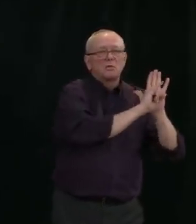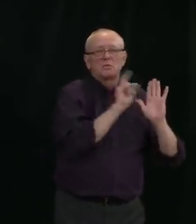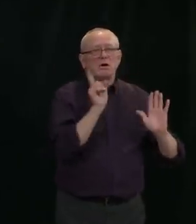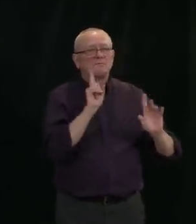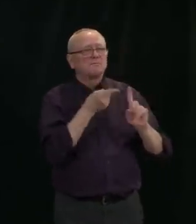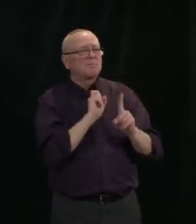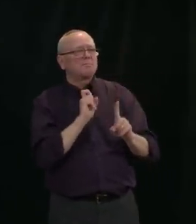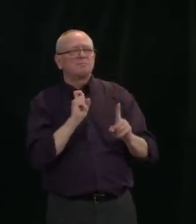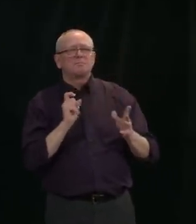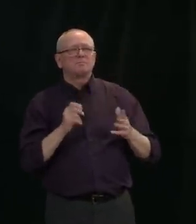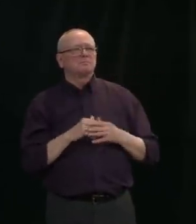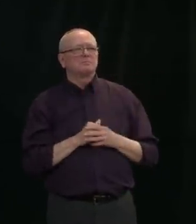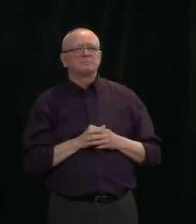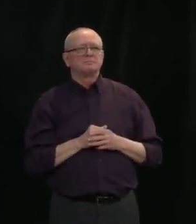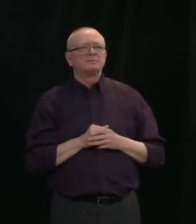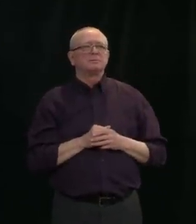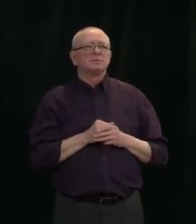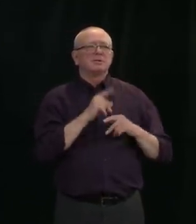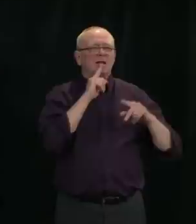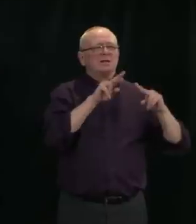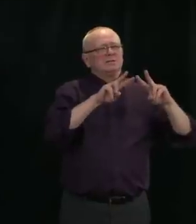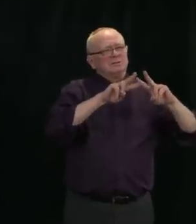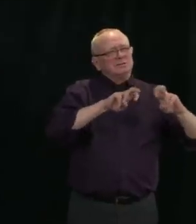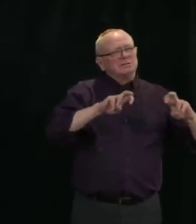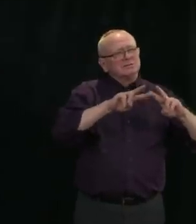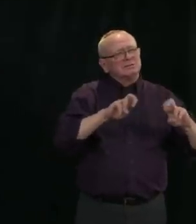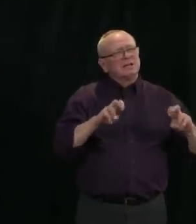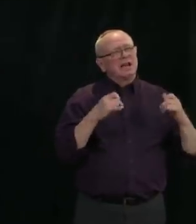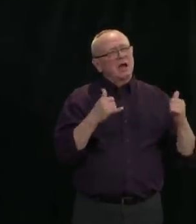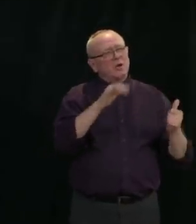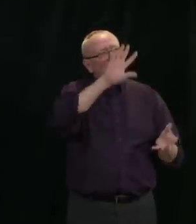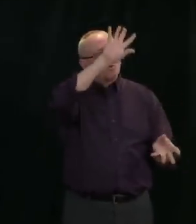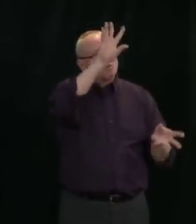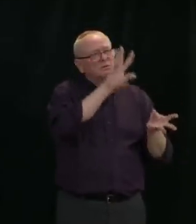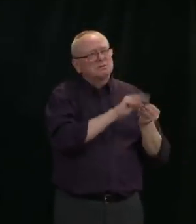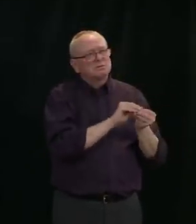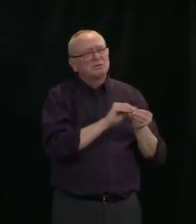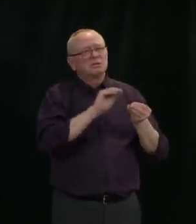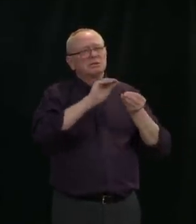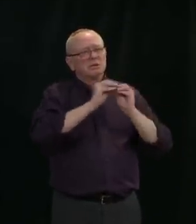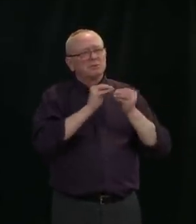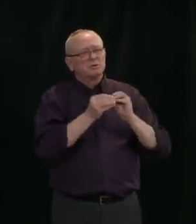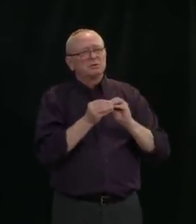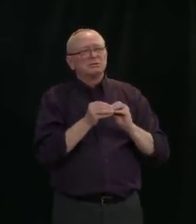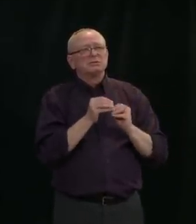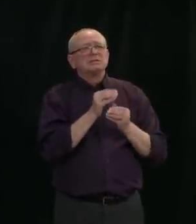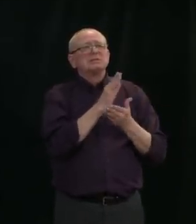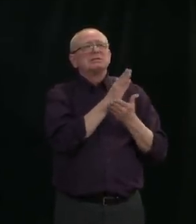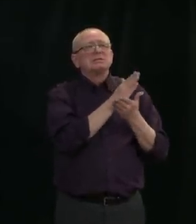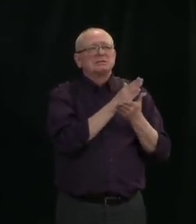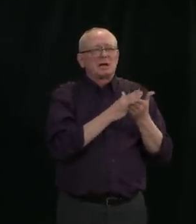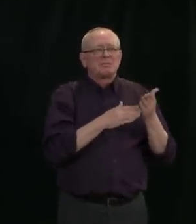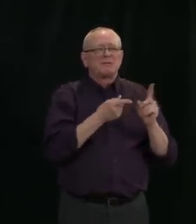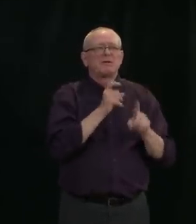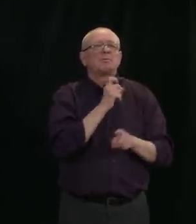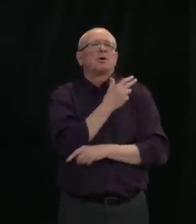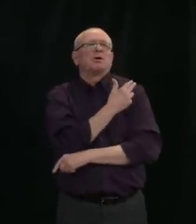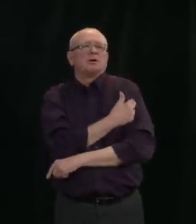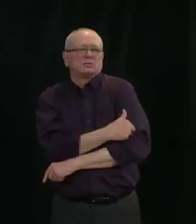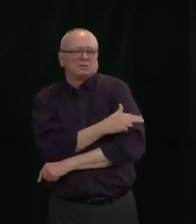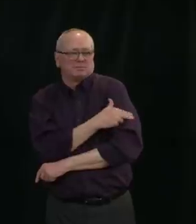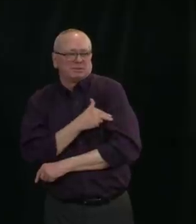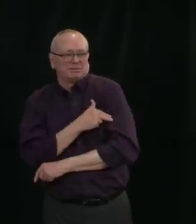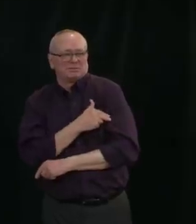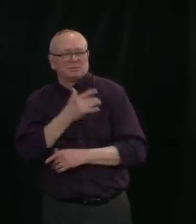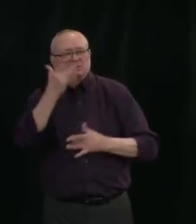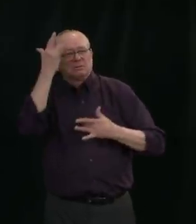number that we've seen. Some of those cases are those that come in and are hospitalized that have severe illness. And others are cases who maybe happen to